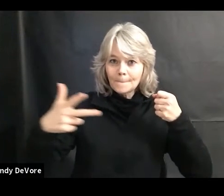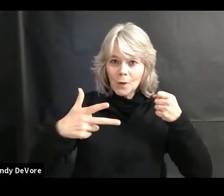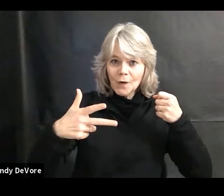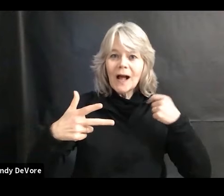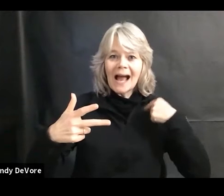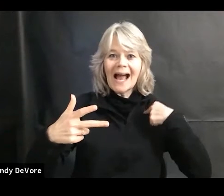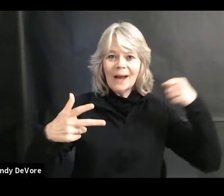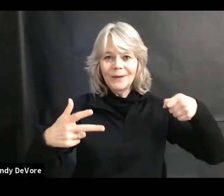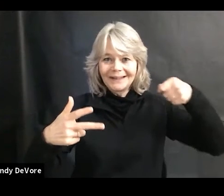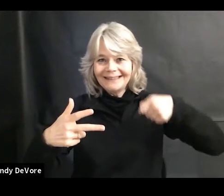little Advent bag. Okay.